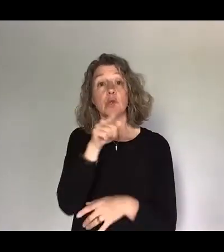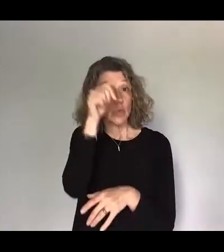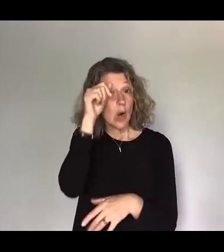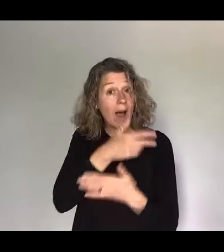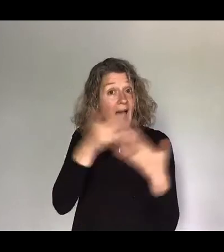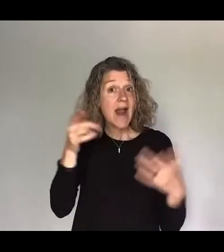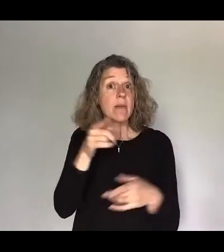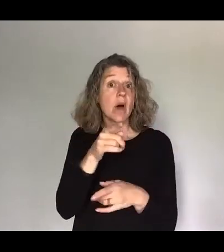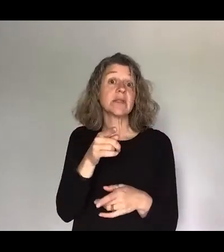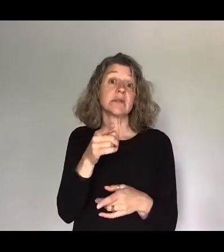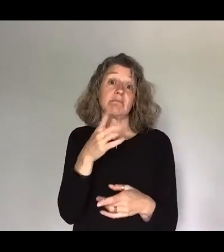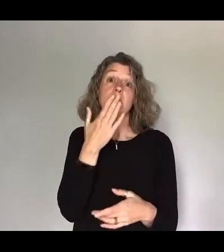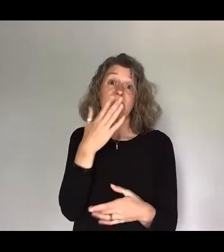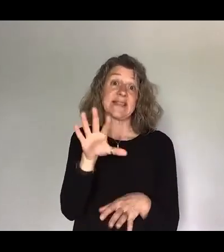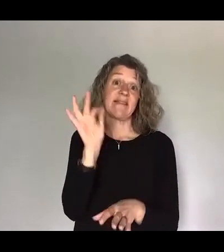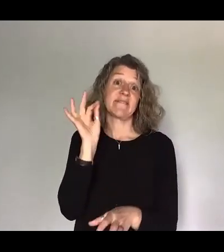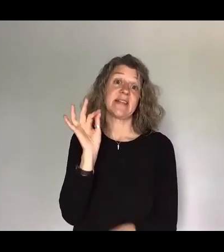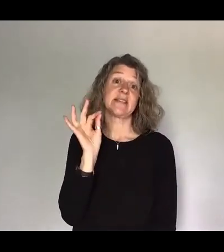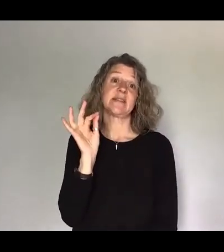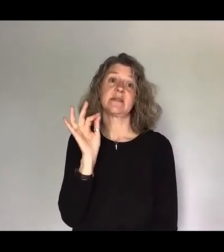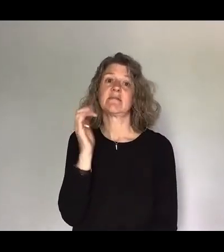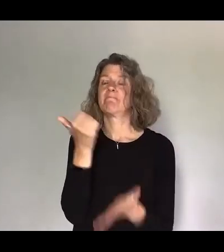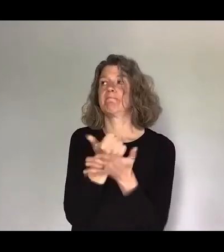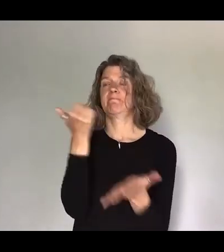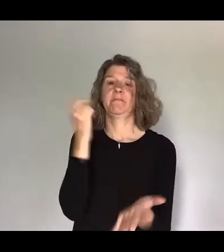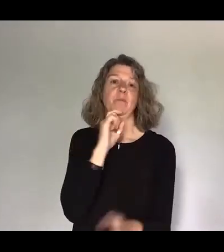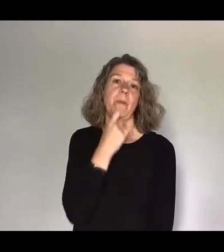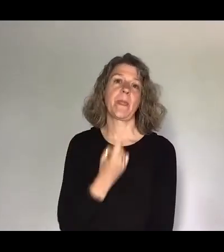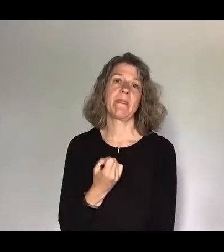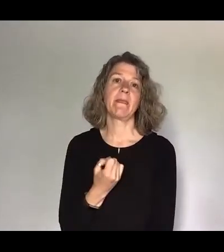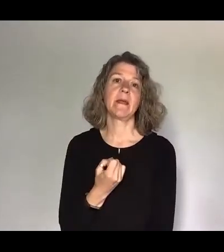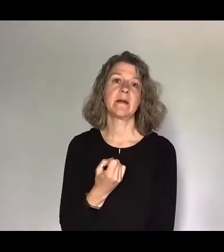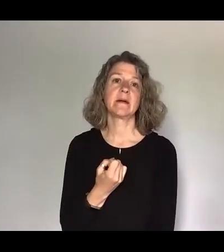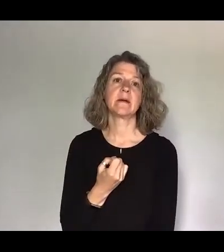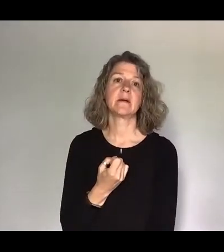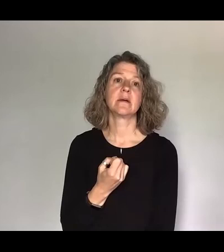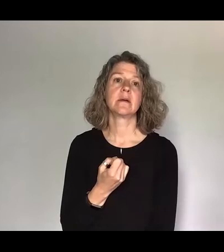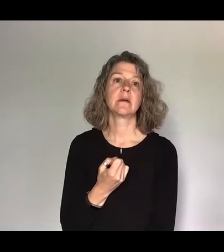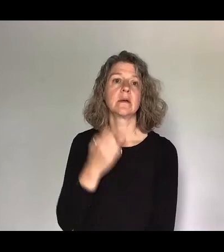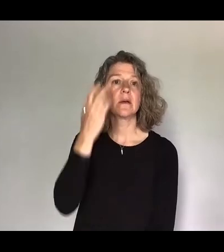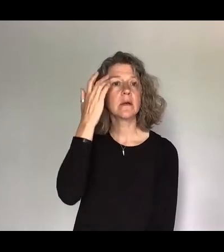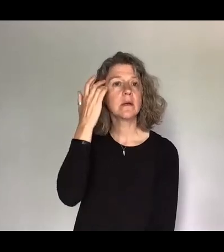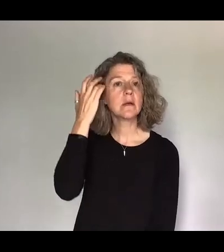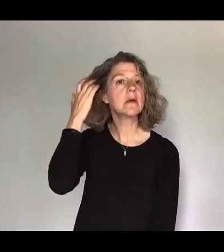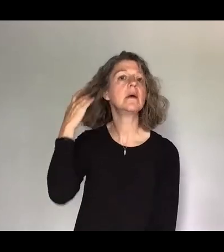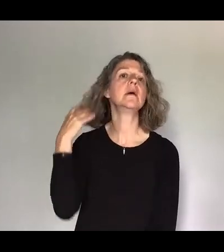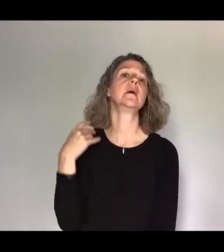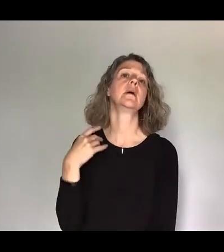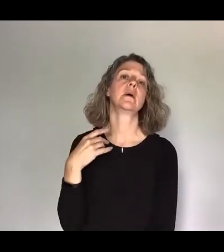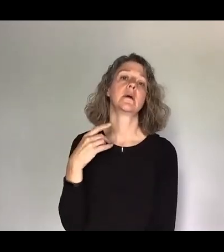along. It's going to be a blast. to be a blast. And if you head to... It's not a website. At hdbyouth